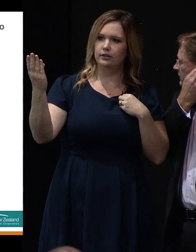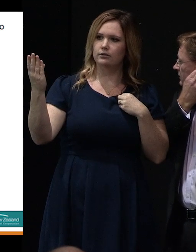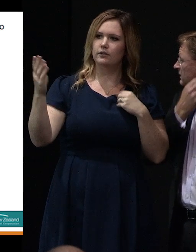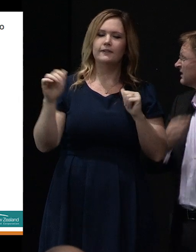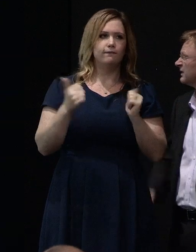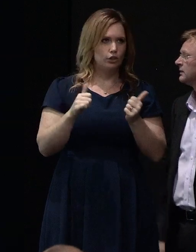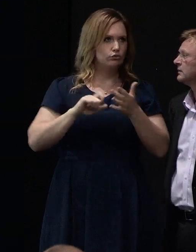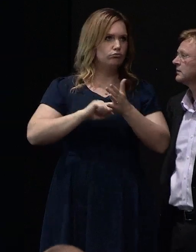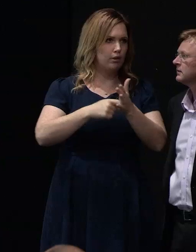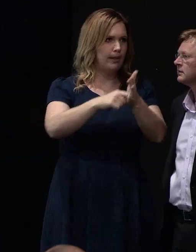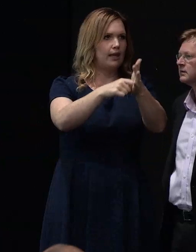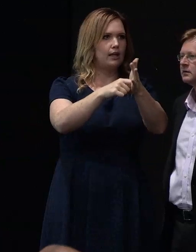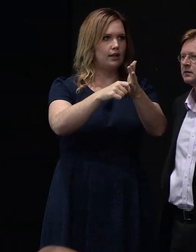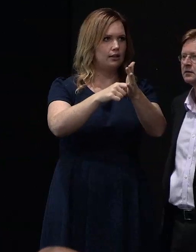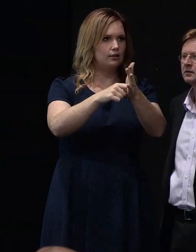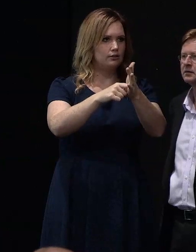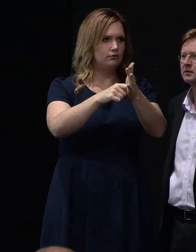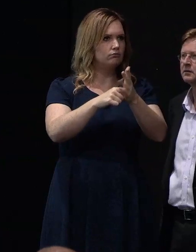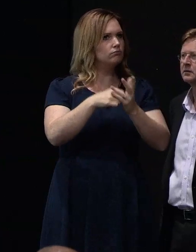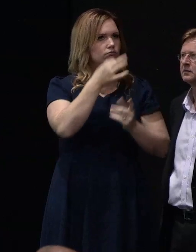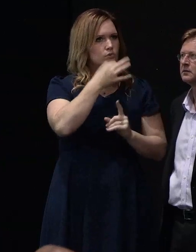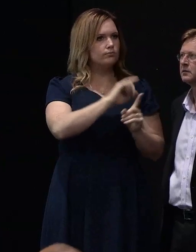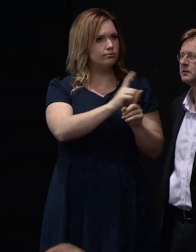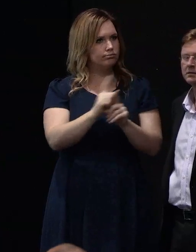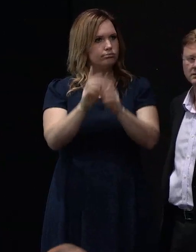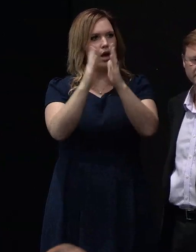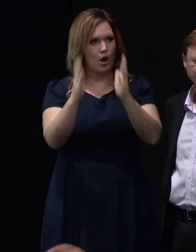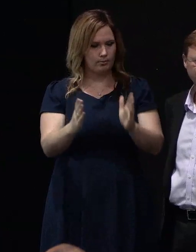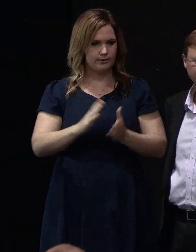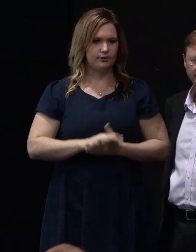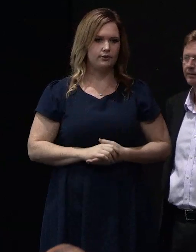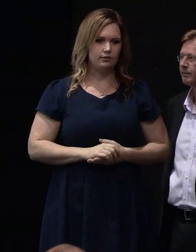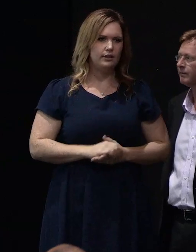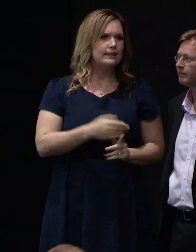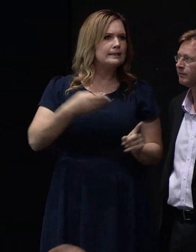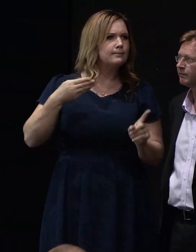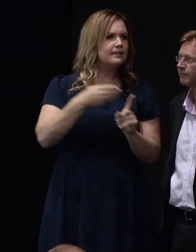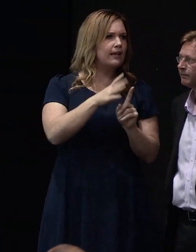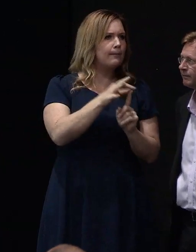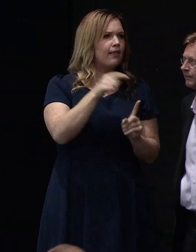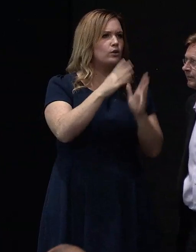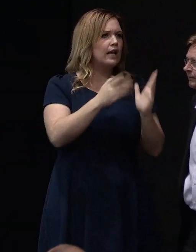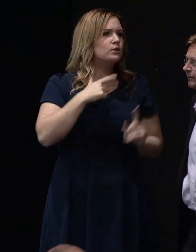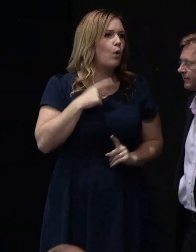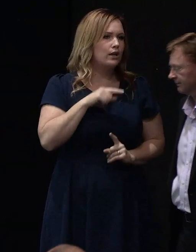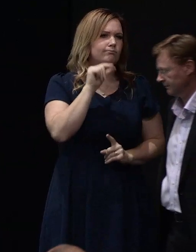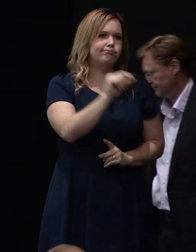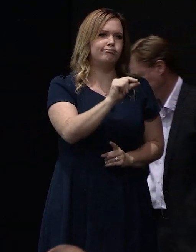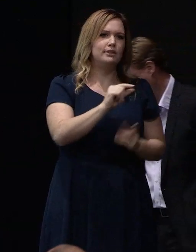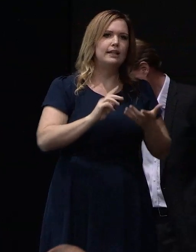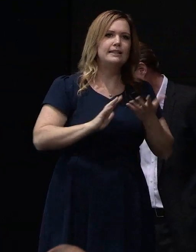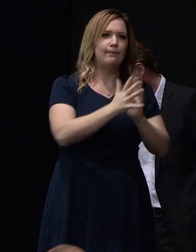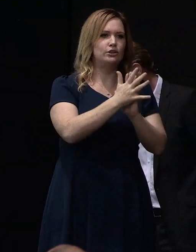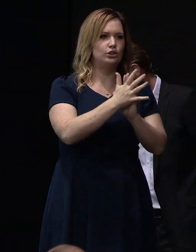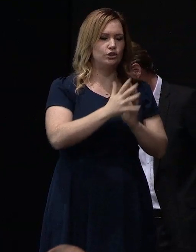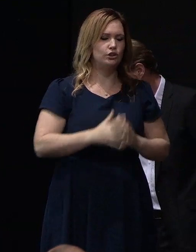prepare and repair a number of homes. And those were specifically selected as minor damage, interior redex.